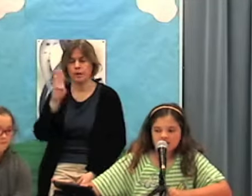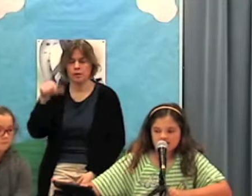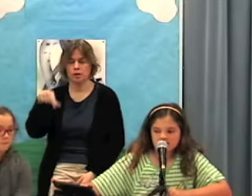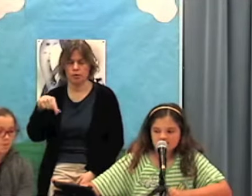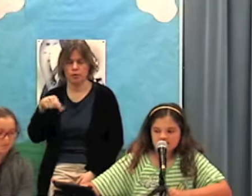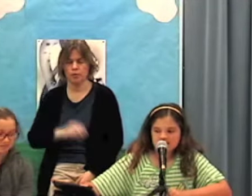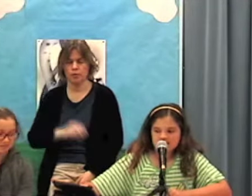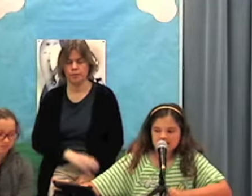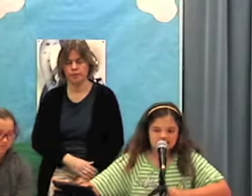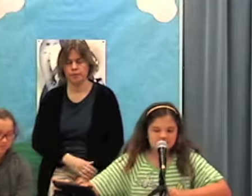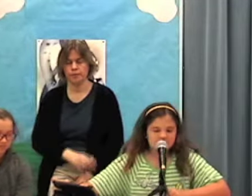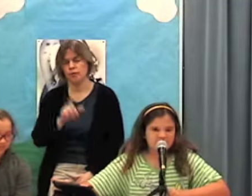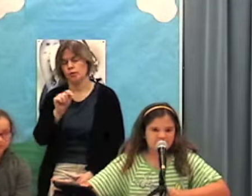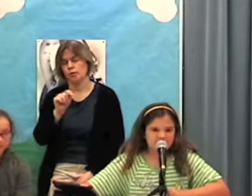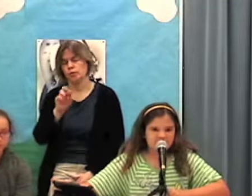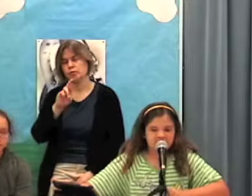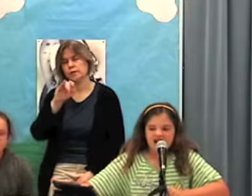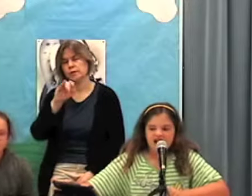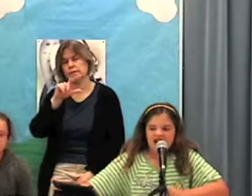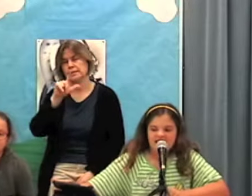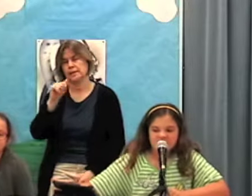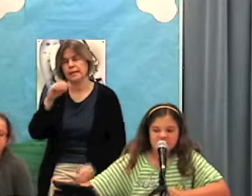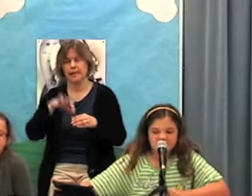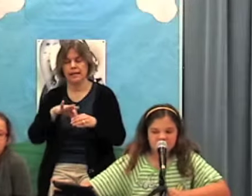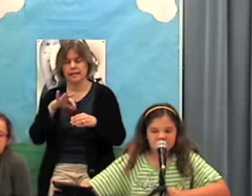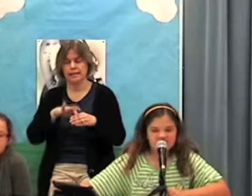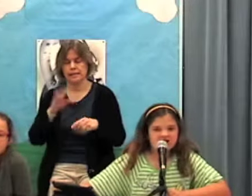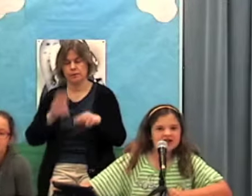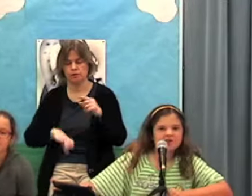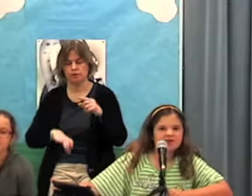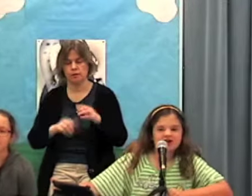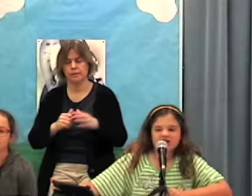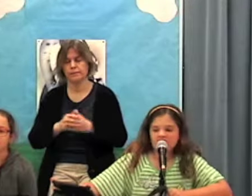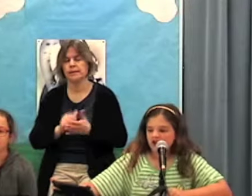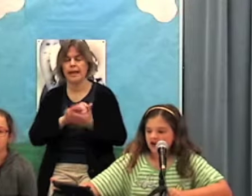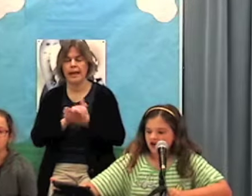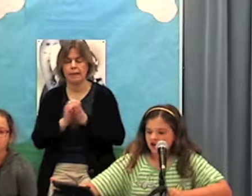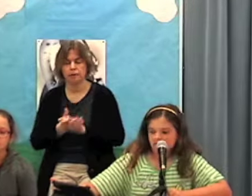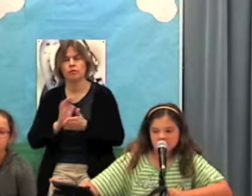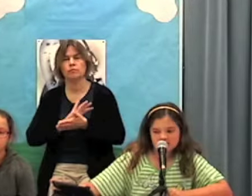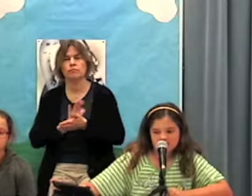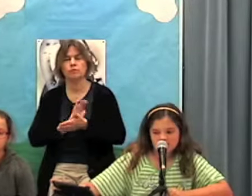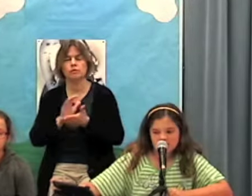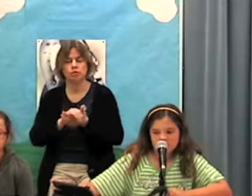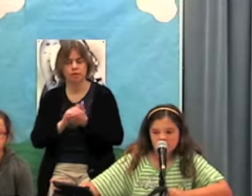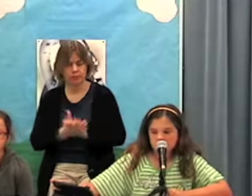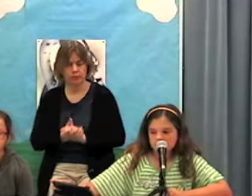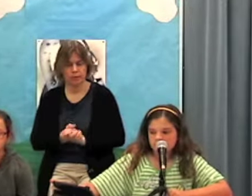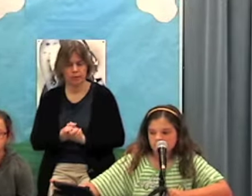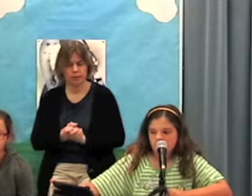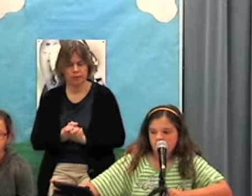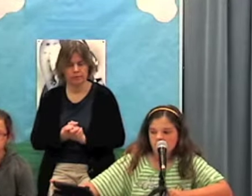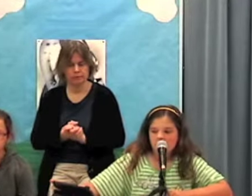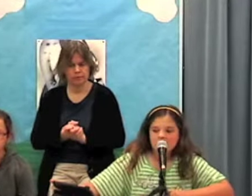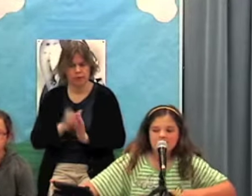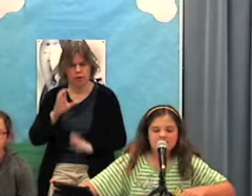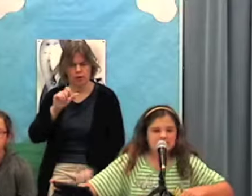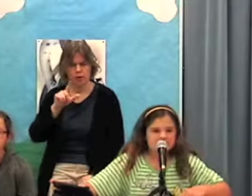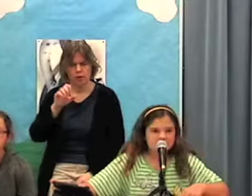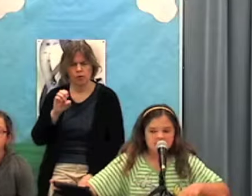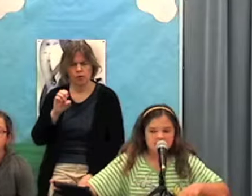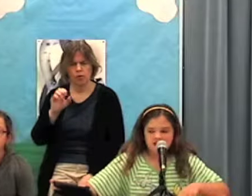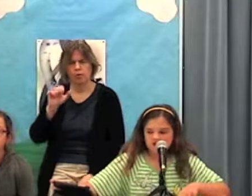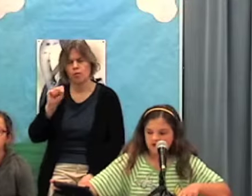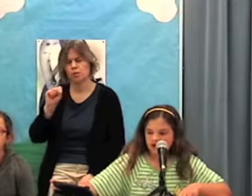Tortilla Dippin' Chips, Hamburger, Cheeseburger, Criss, Coleslaw, Baked